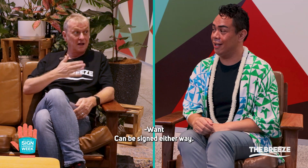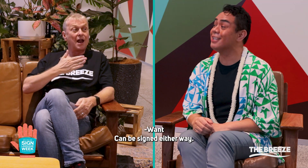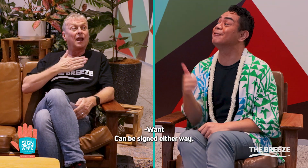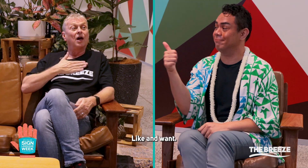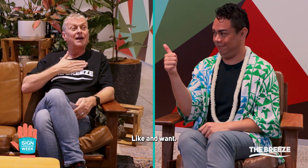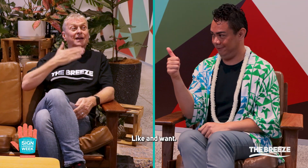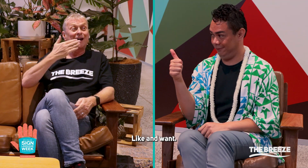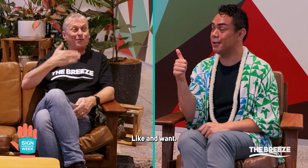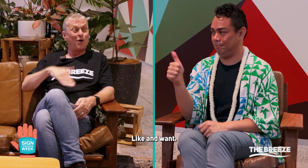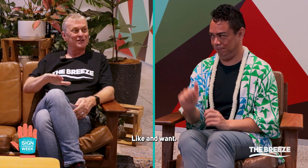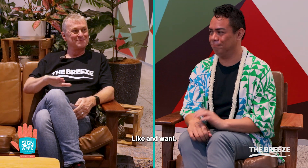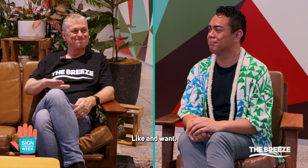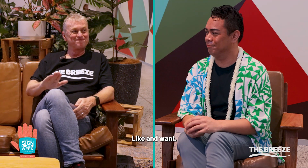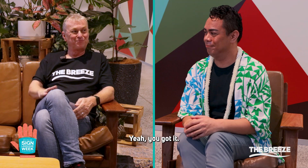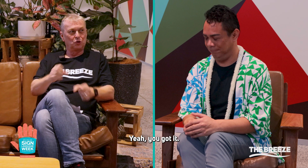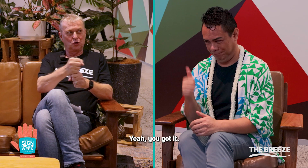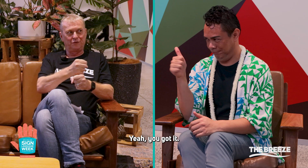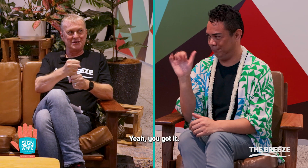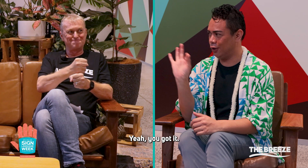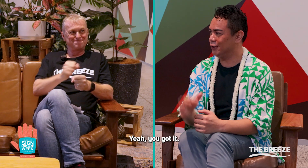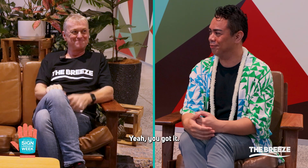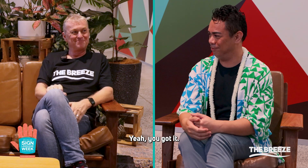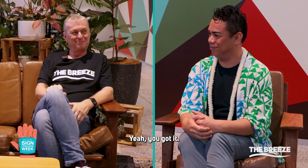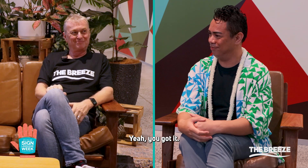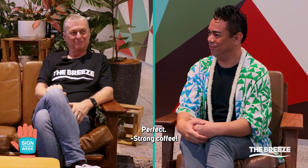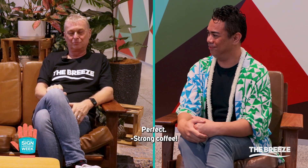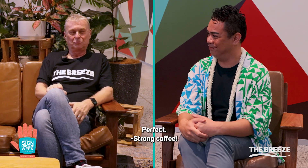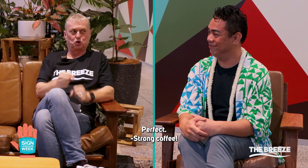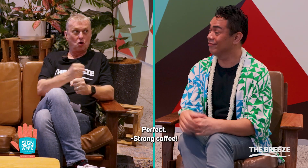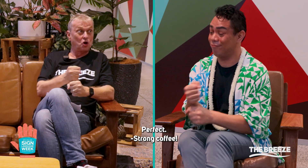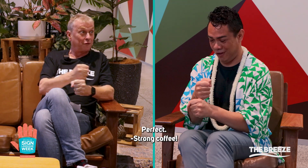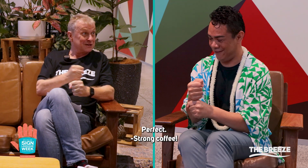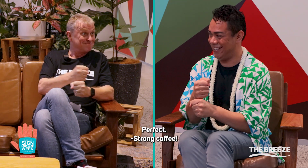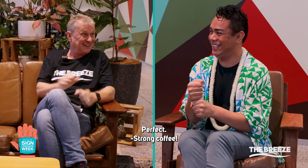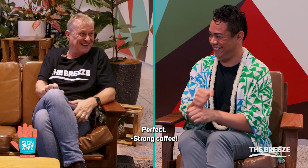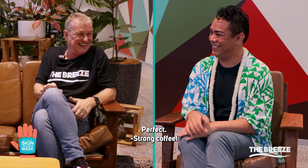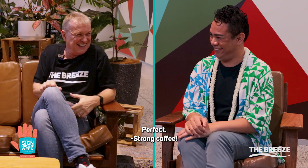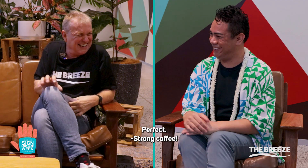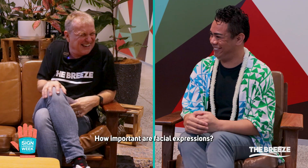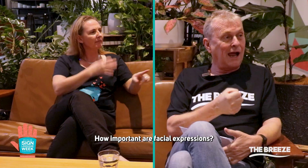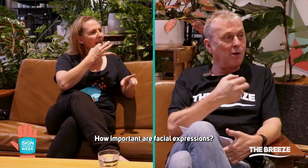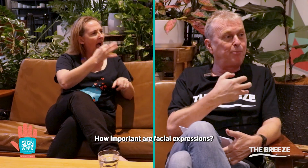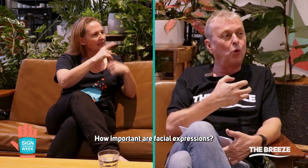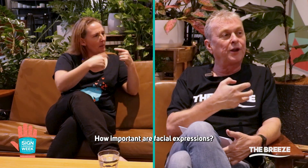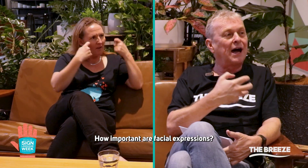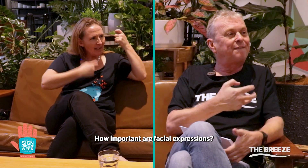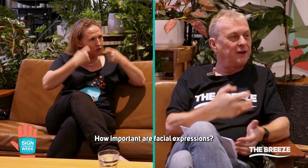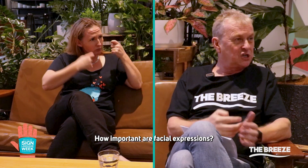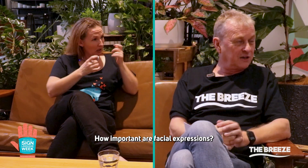either way. Like and want. Yeah. You've got it. Got it. Perfect. Strong coffee. How important are facial